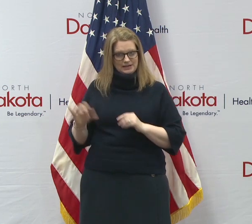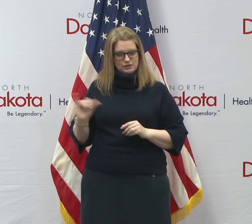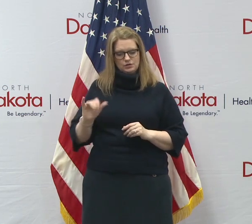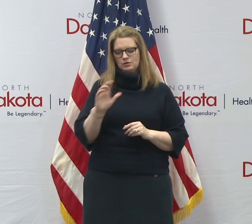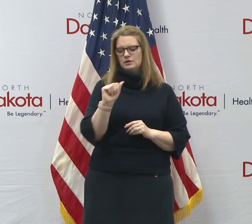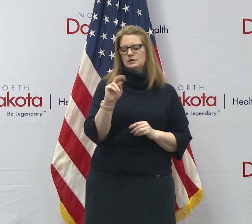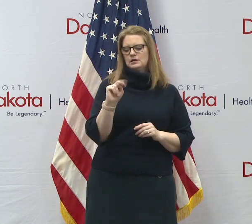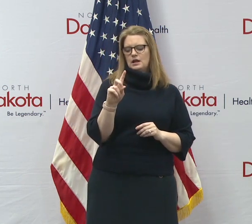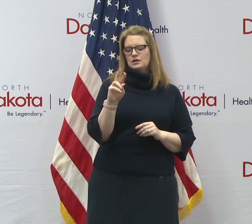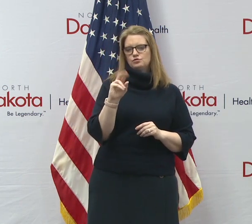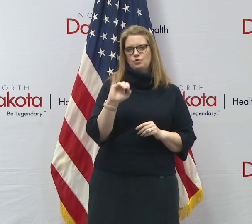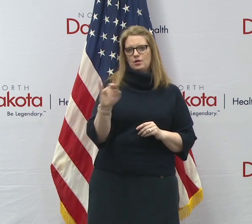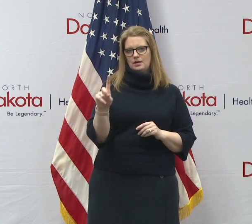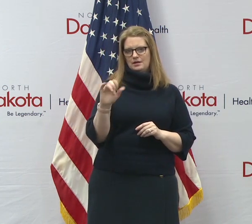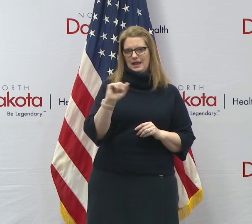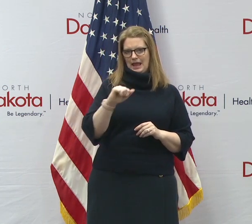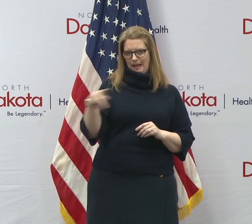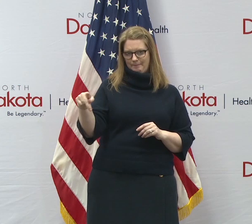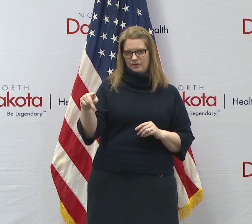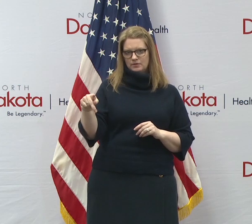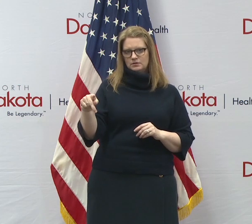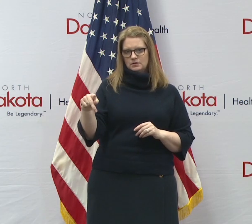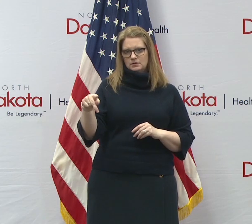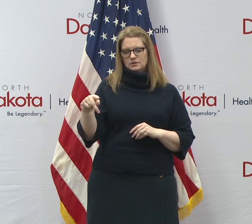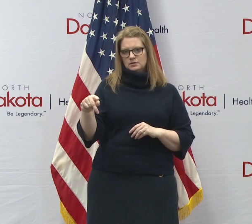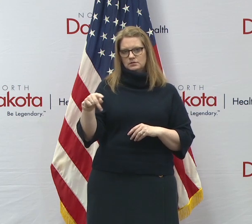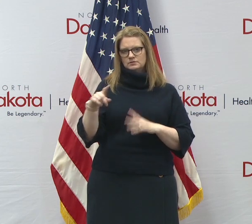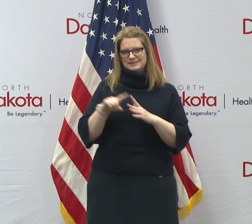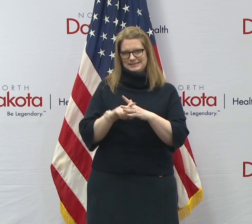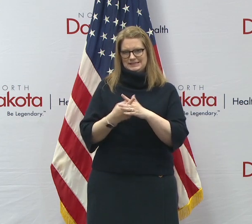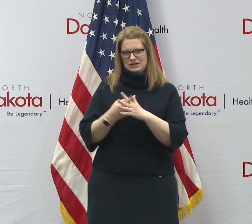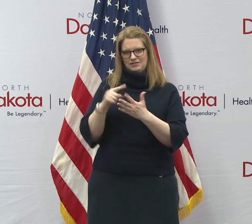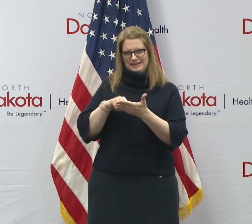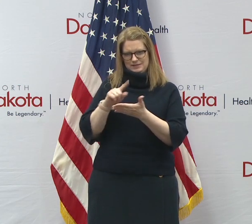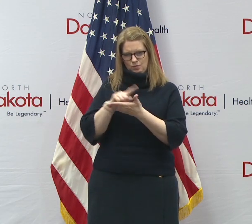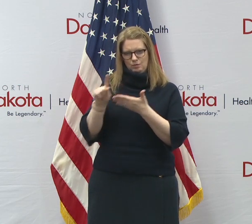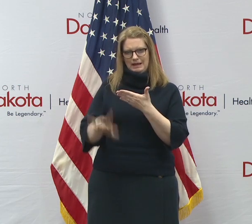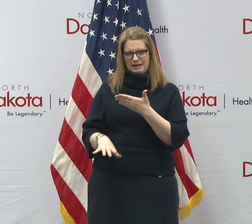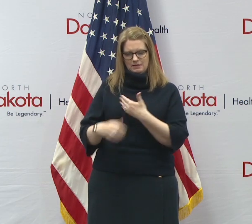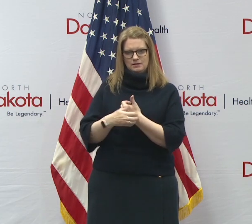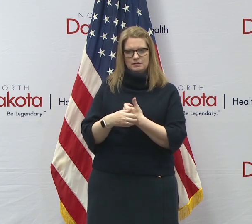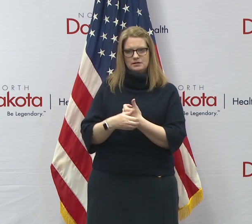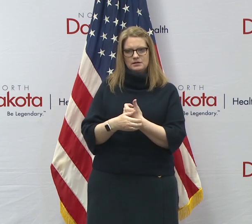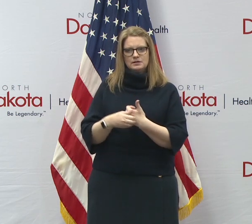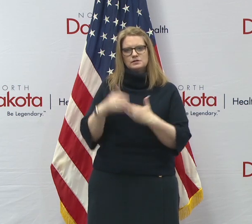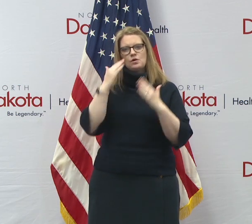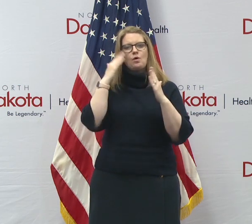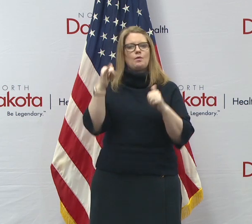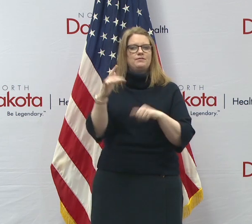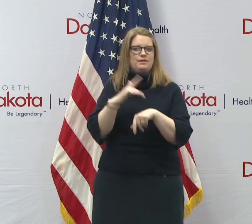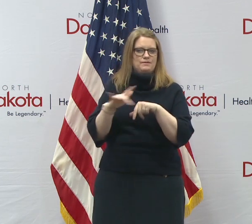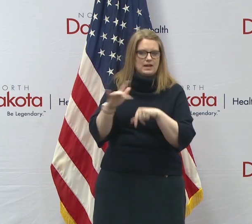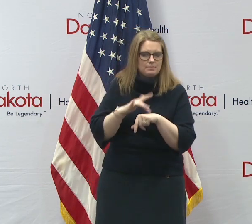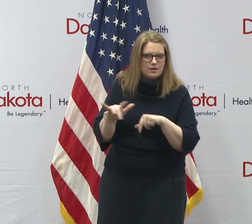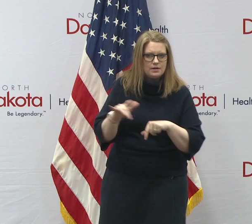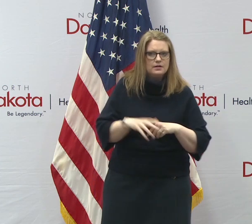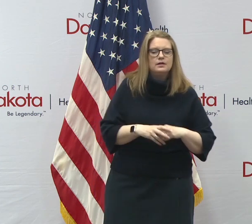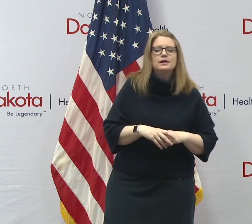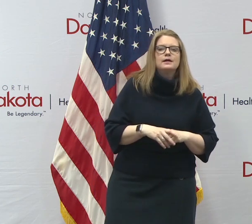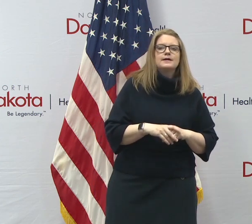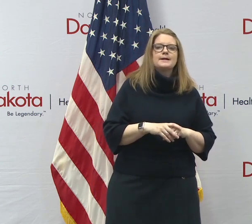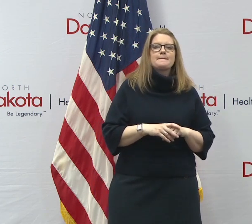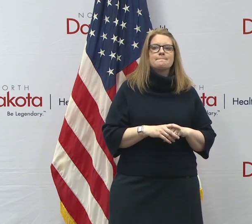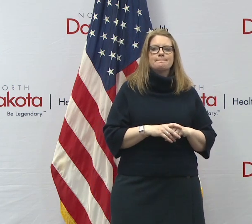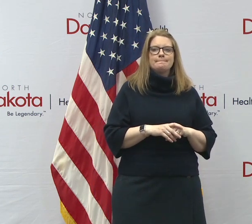Android app, uh, is, uh, going to be submitted this weekend for submission. So hopefully that'll be available next week. Uh, but in terms of